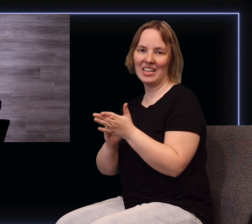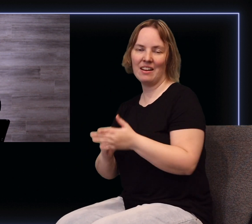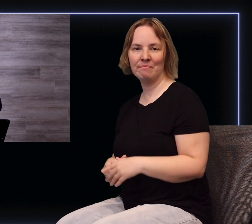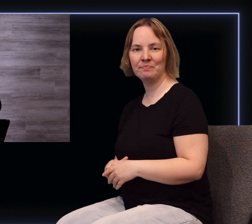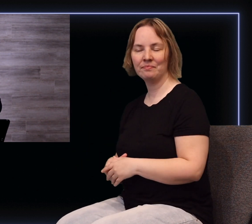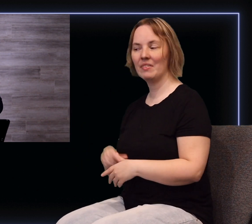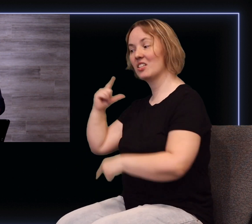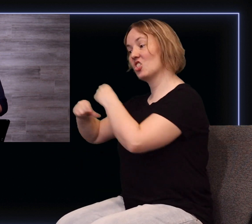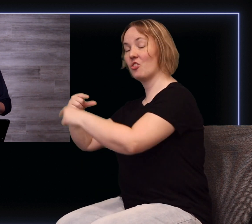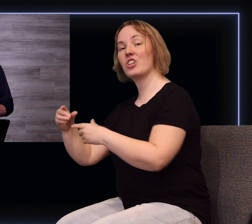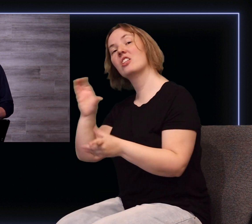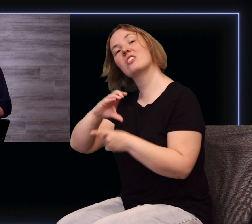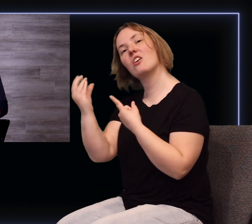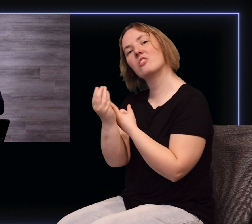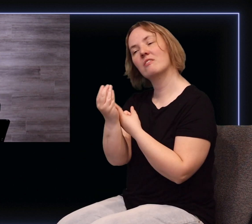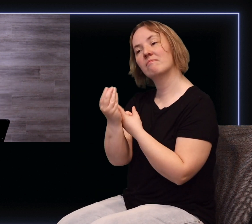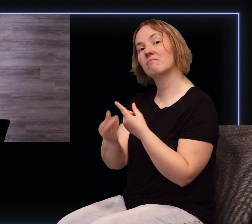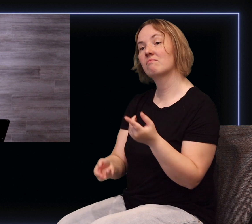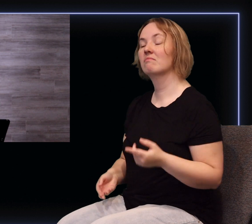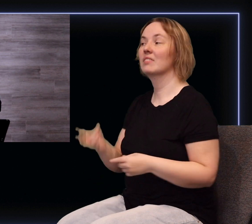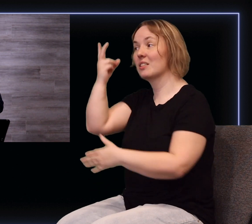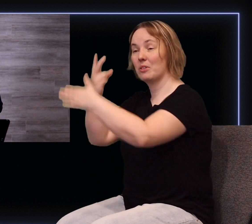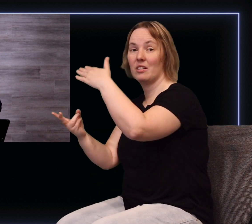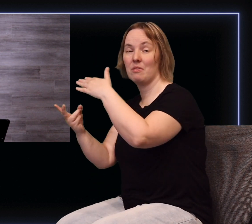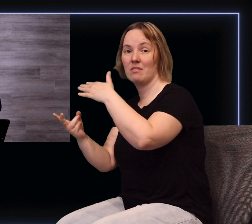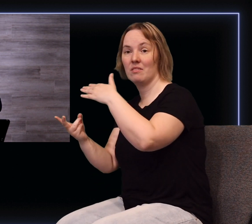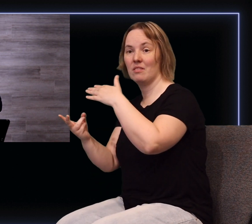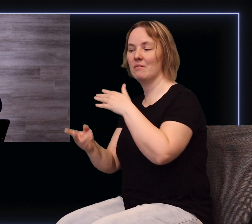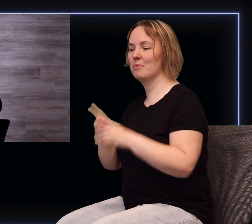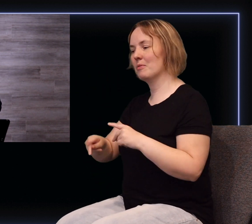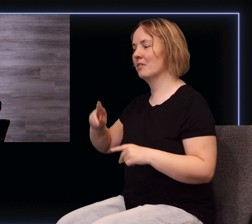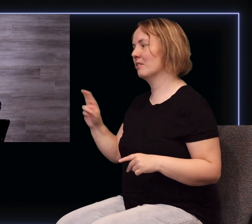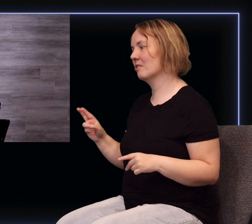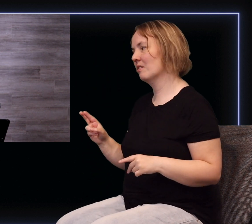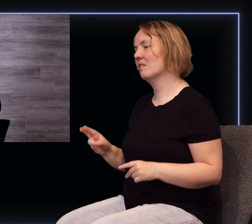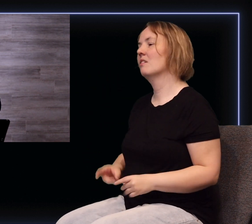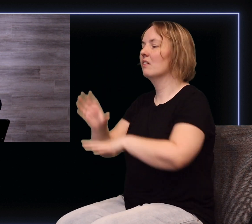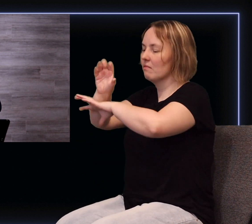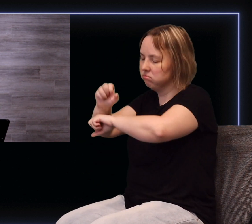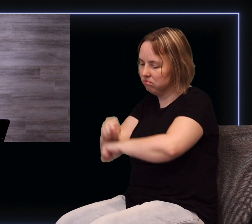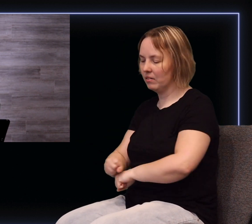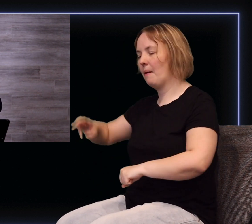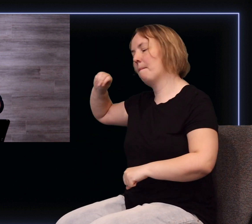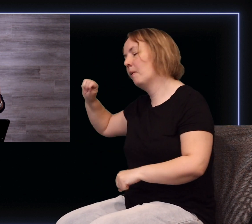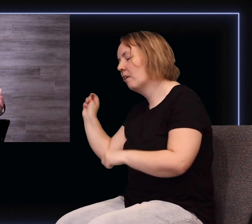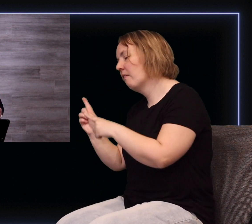This generation, this culture, is predictable. That's why people use terms like the grind, Monday to Friday.